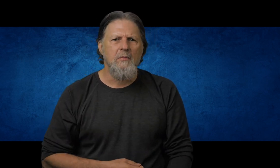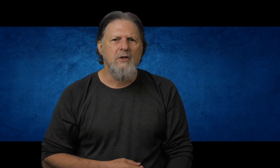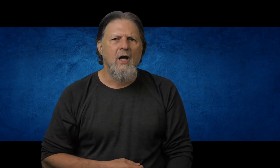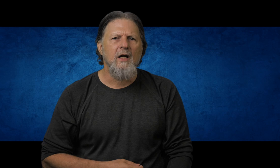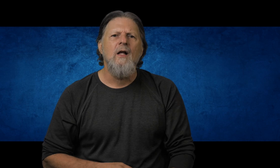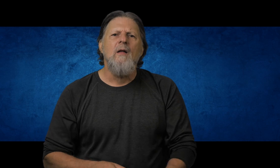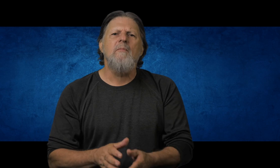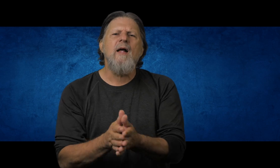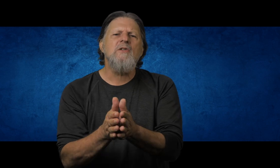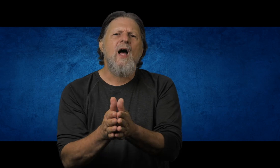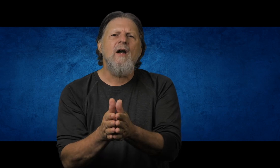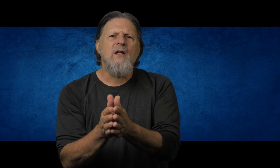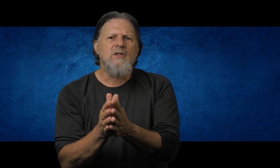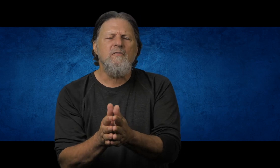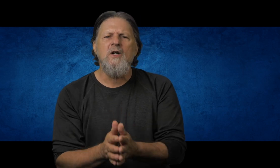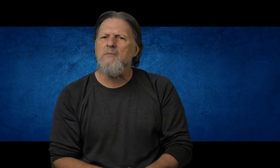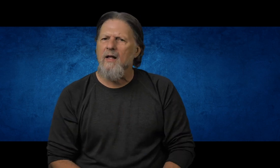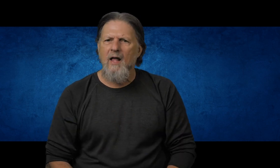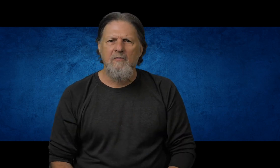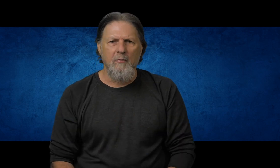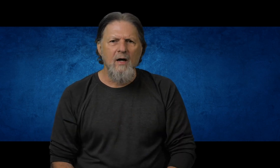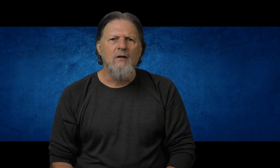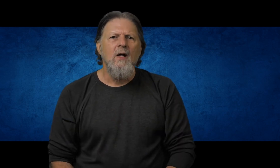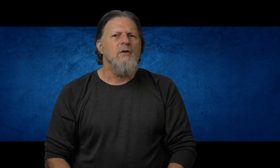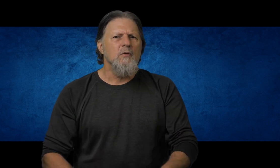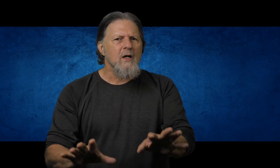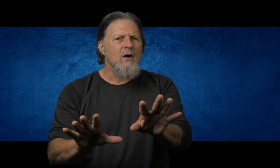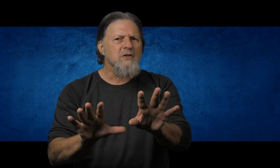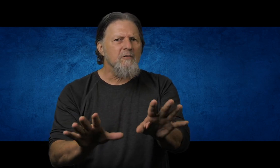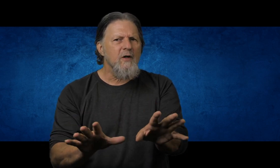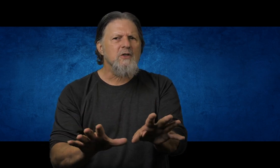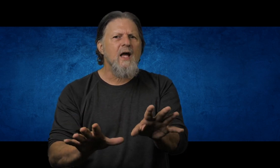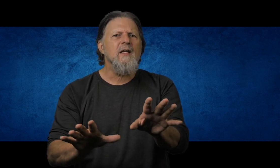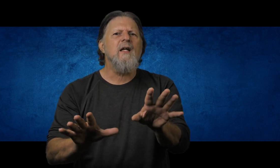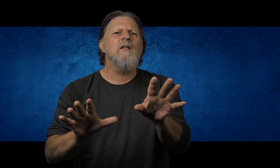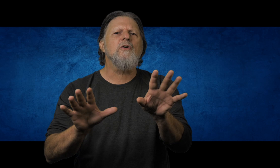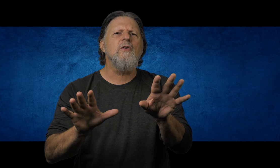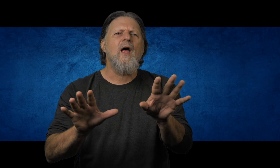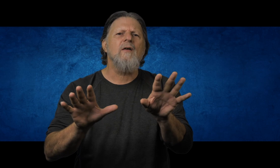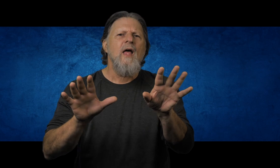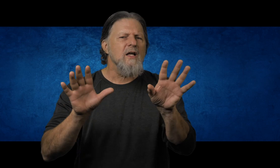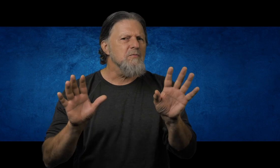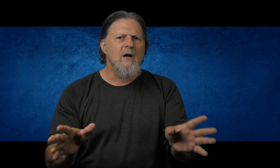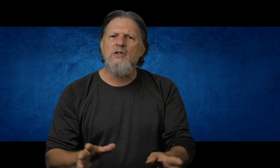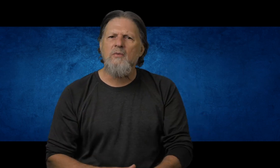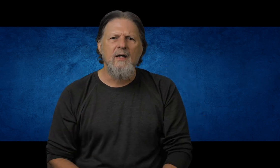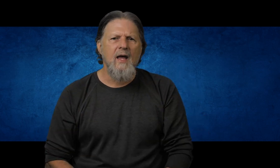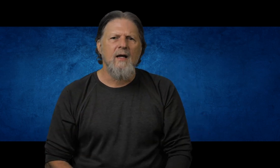appreciate it. My desire is to finish my life well, to run across the finish line, getting the truth out as much as we can.